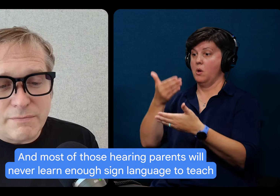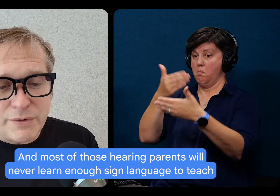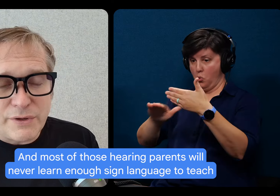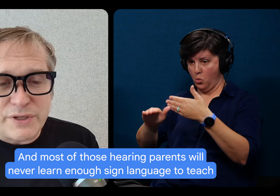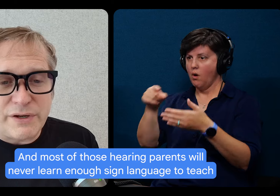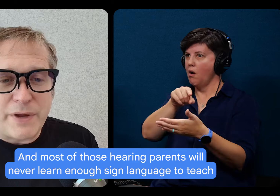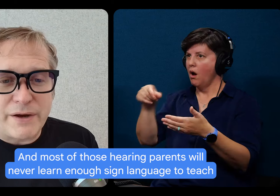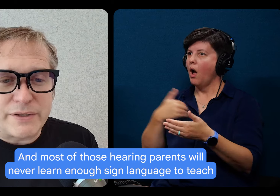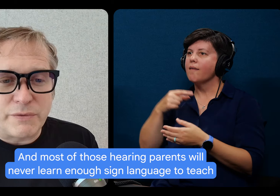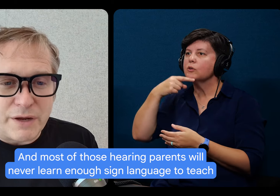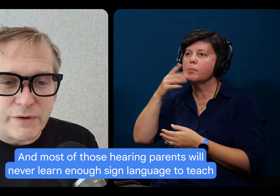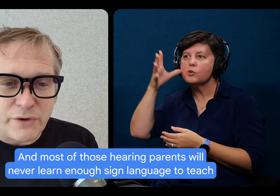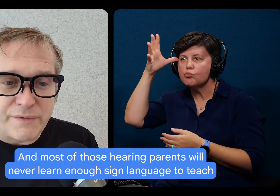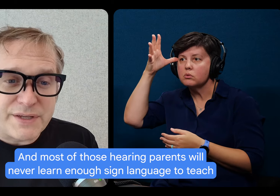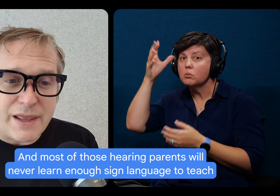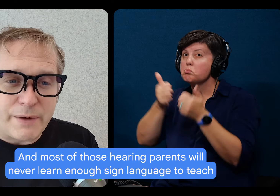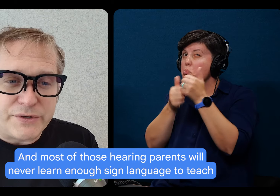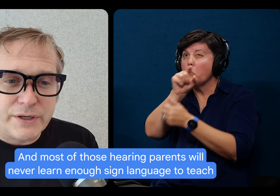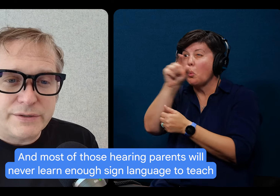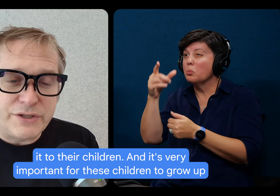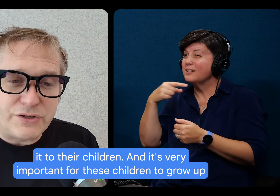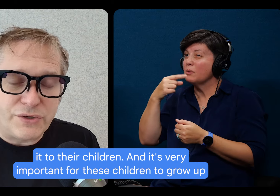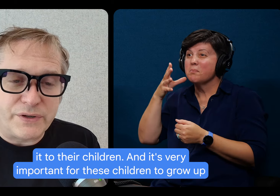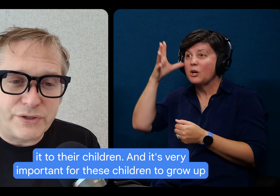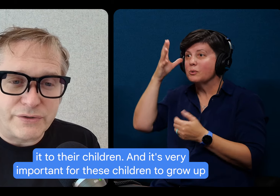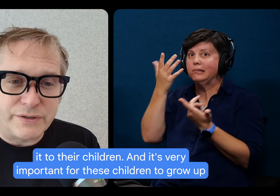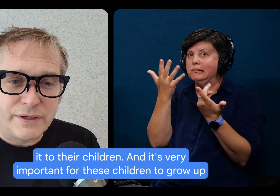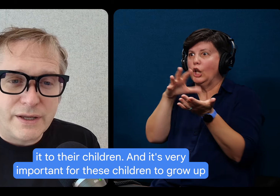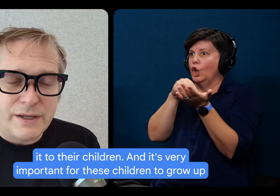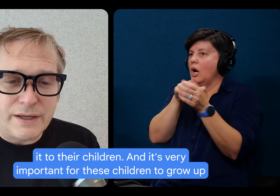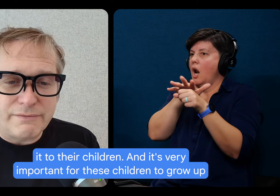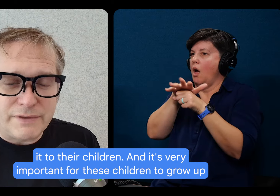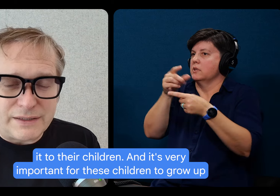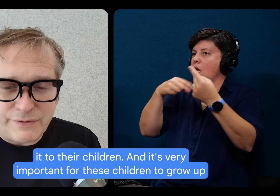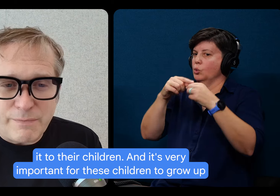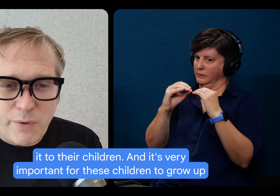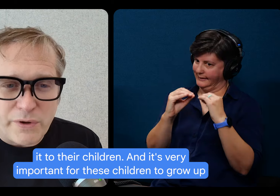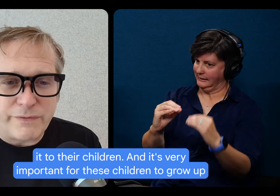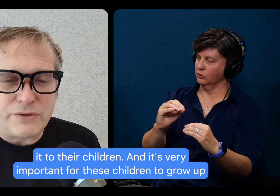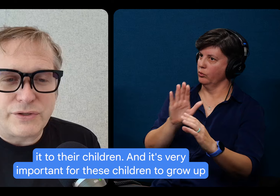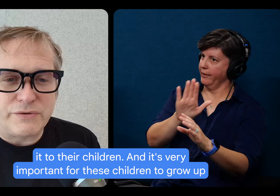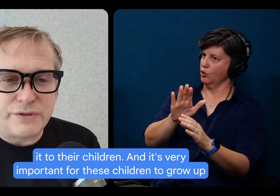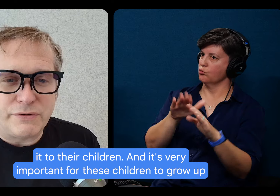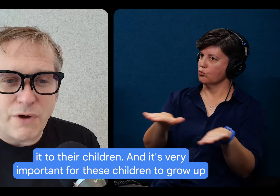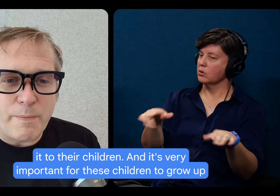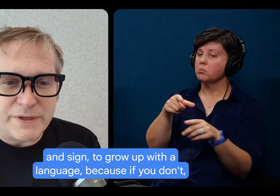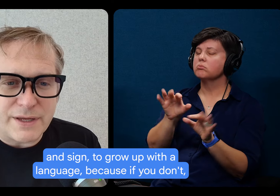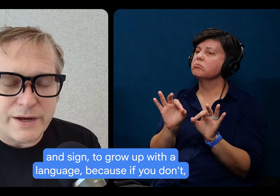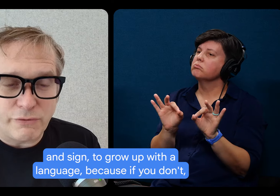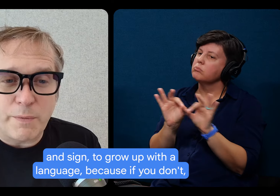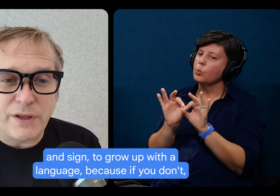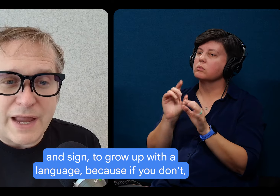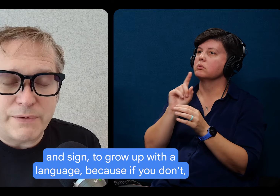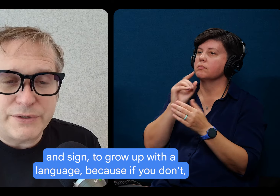And most of those hearing parents will never learn enough sign language to teach it to their children. And it's very important for these children to grow up